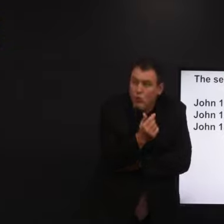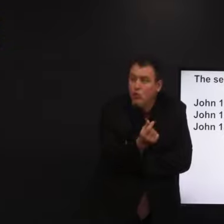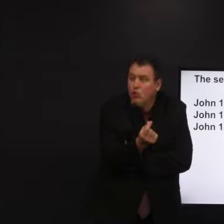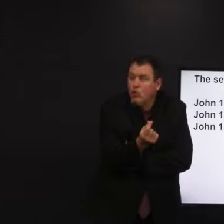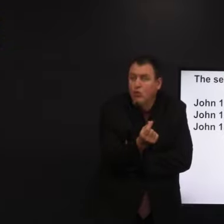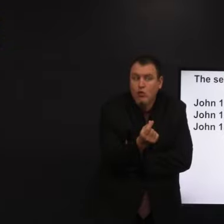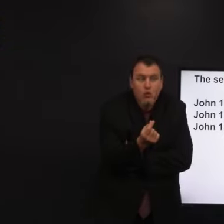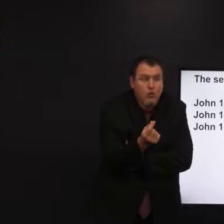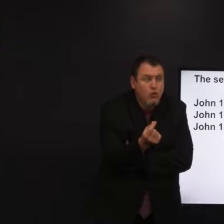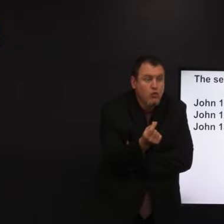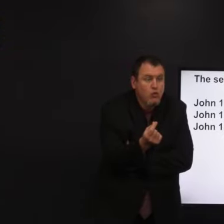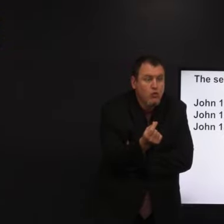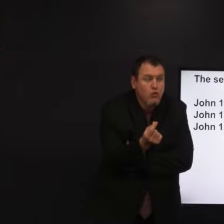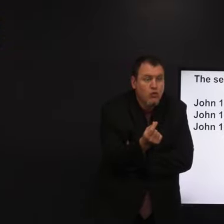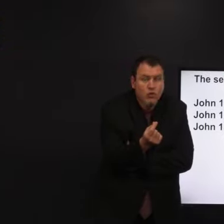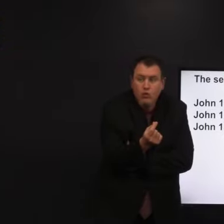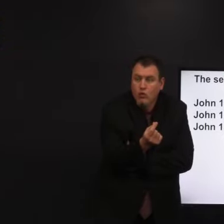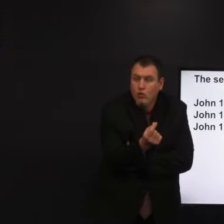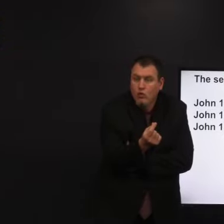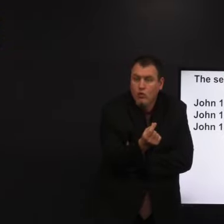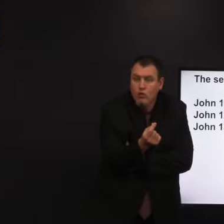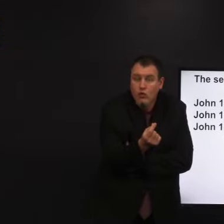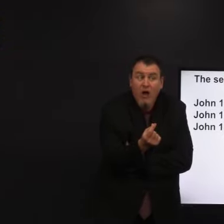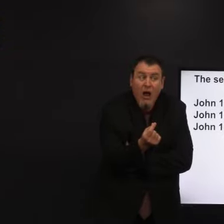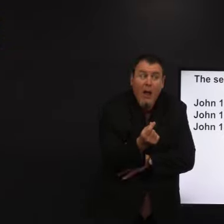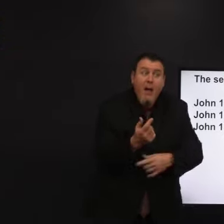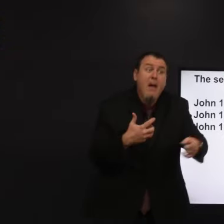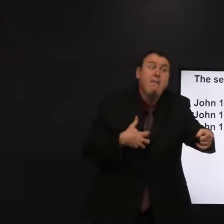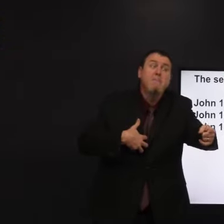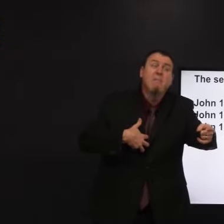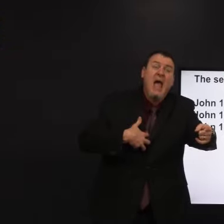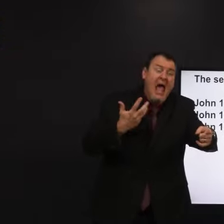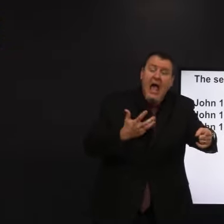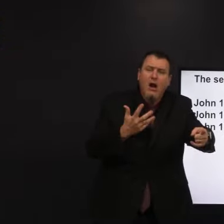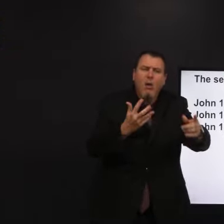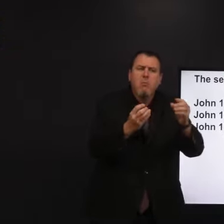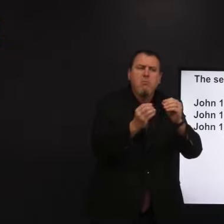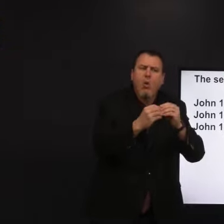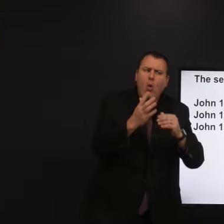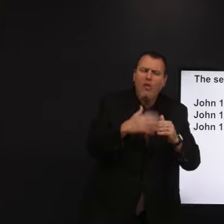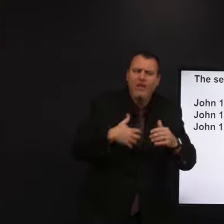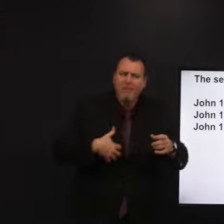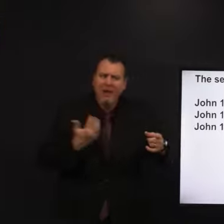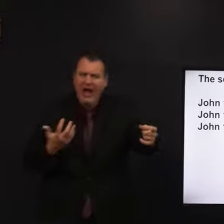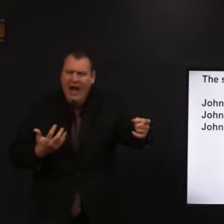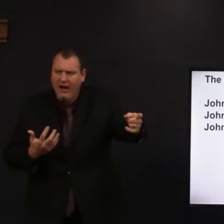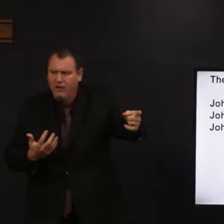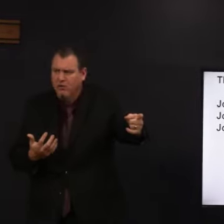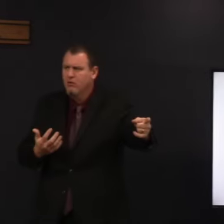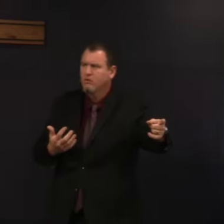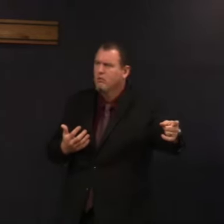Oh, boy. What did they do? They got angry, but more than that.